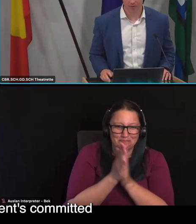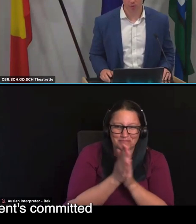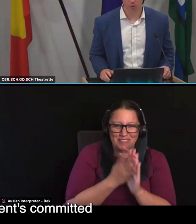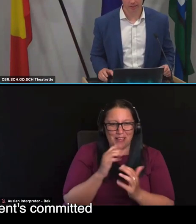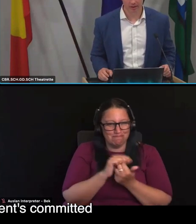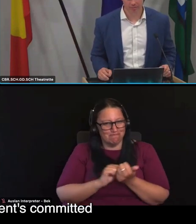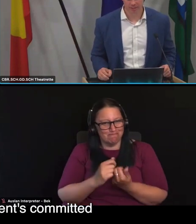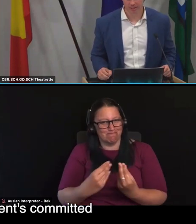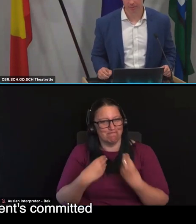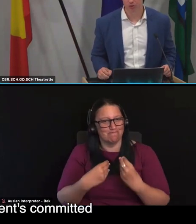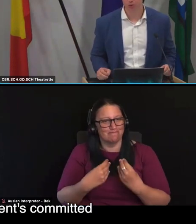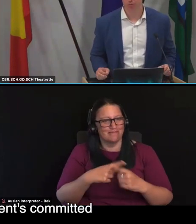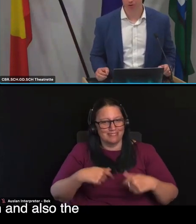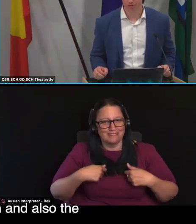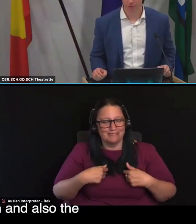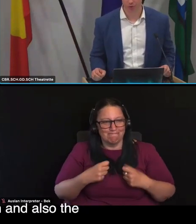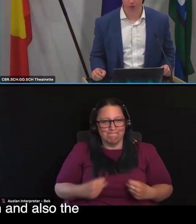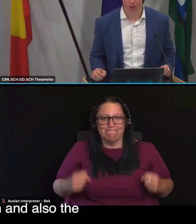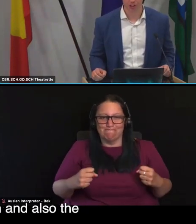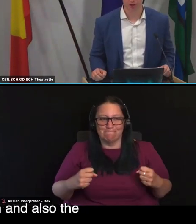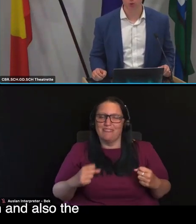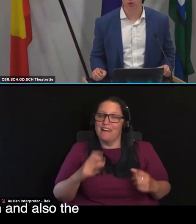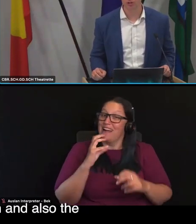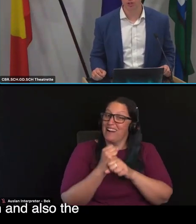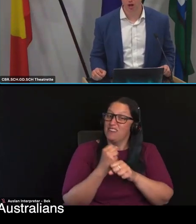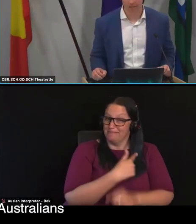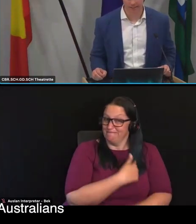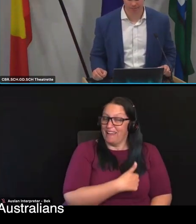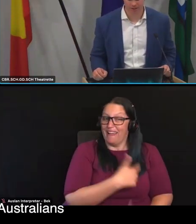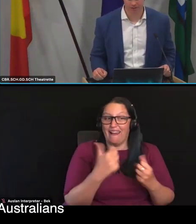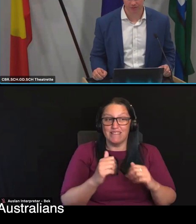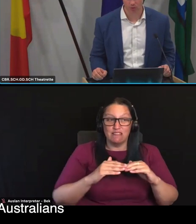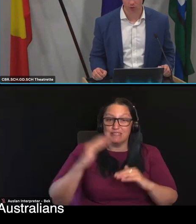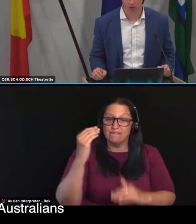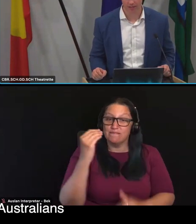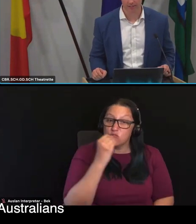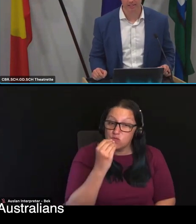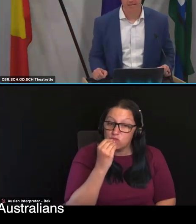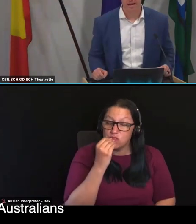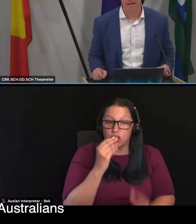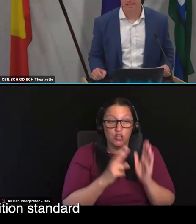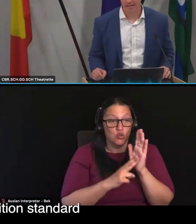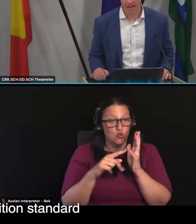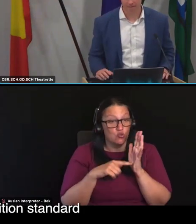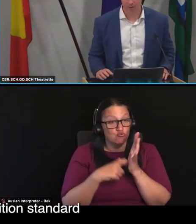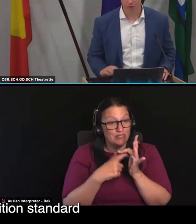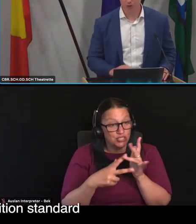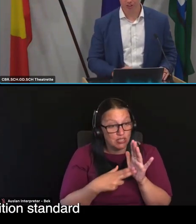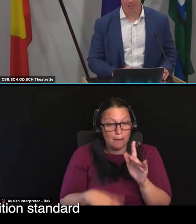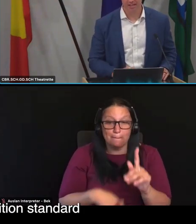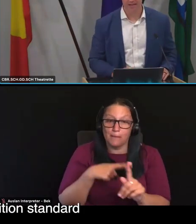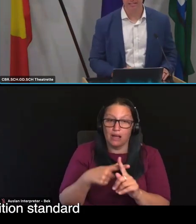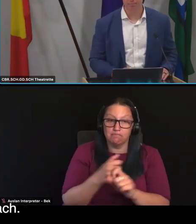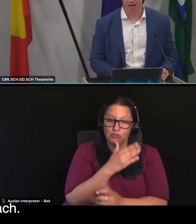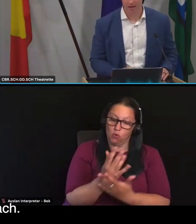as I said before, governments committed to improving food nutrition and also the dining experience for all Australians, and a dedicated food